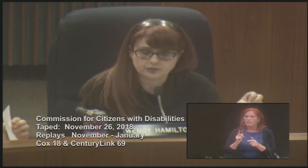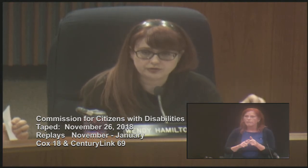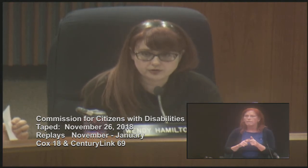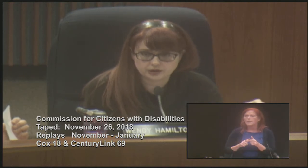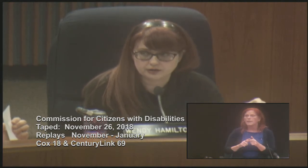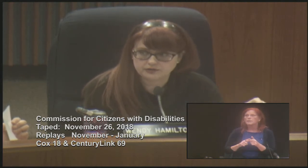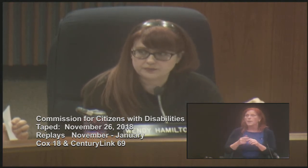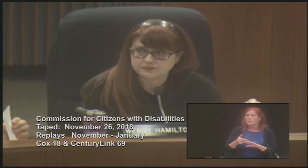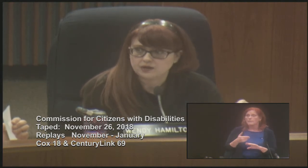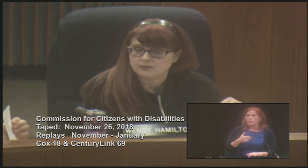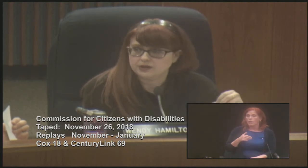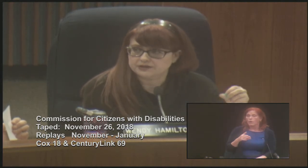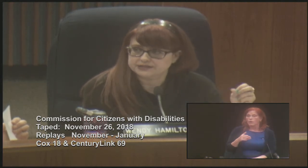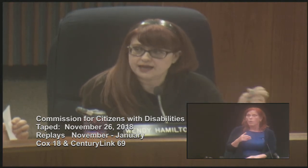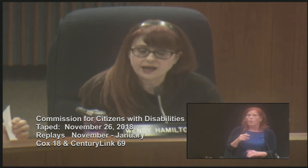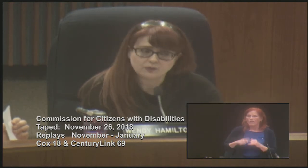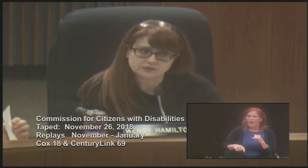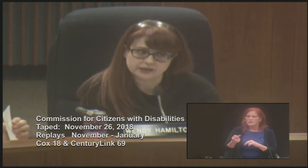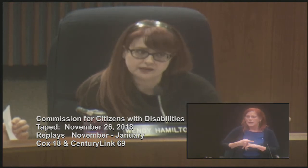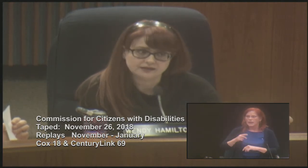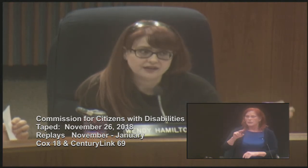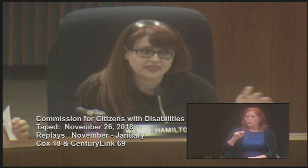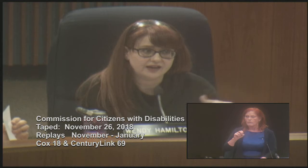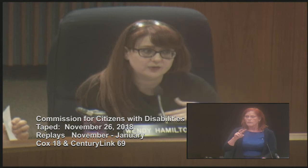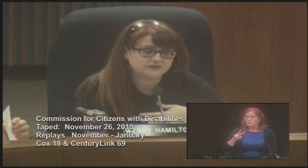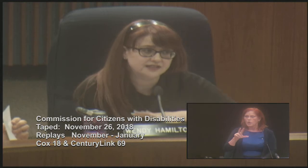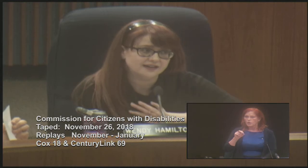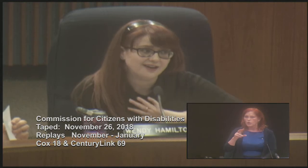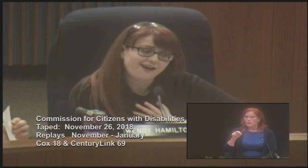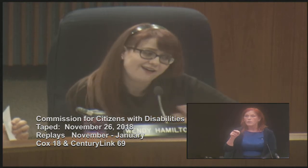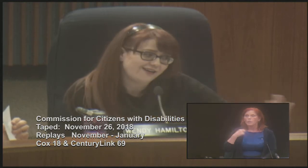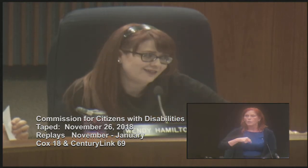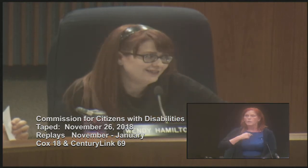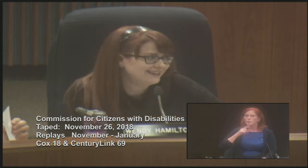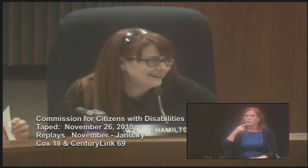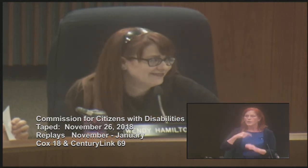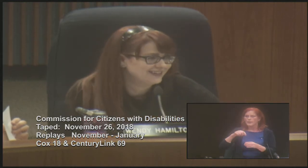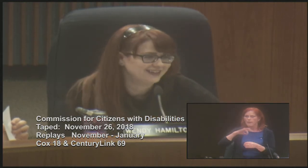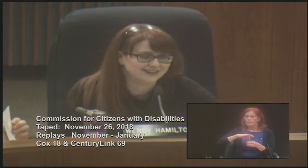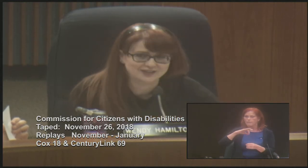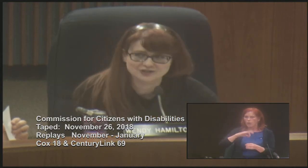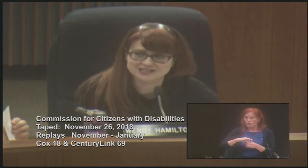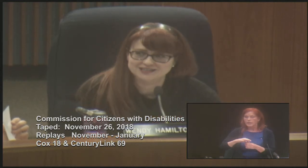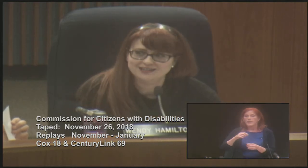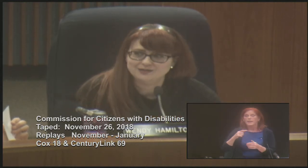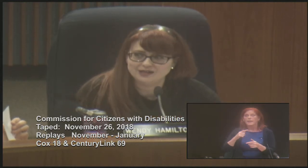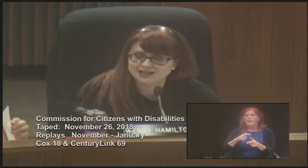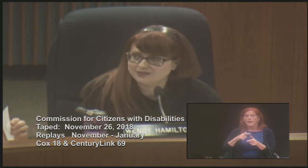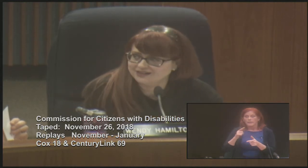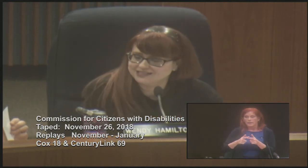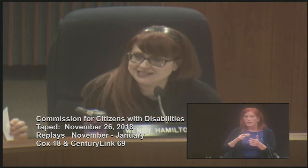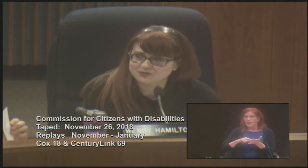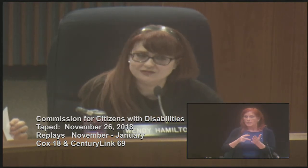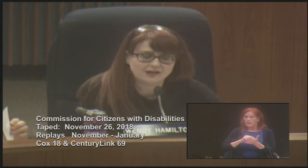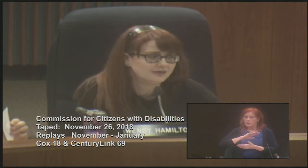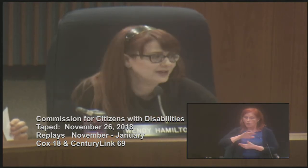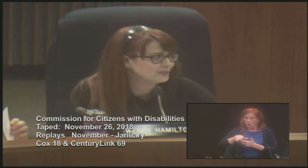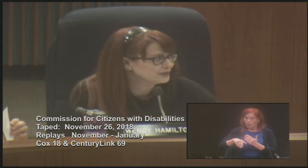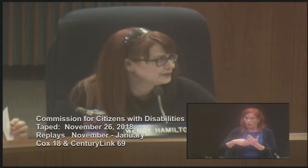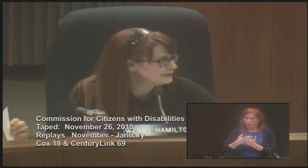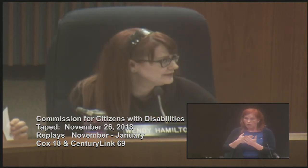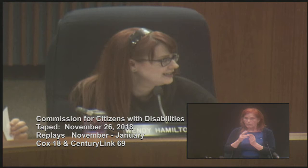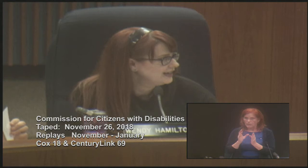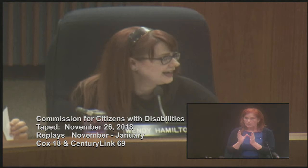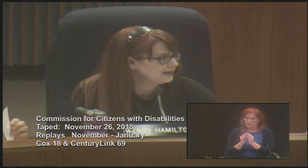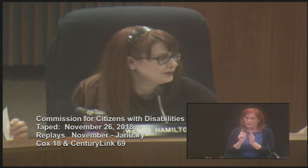than November 30th because that will mean that we've done all of the year's meeting minutes. They will have all